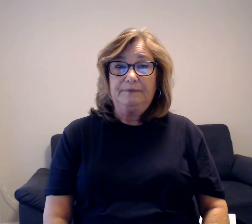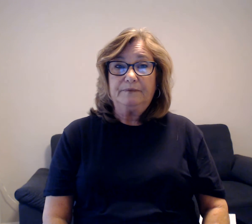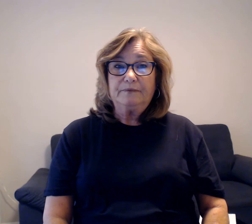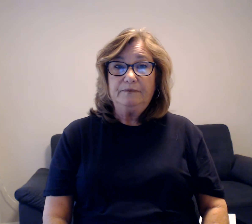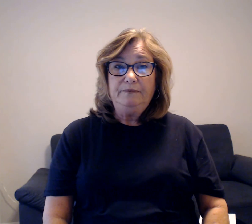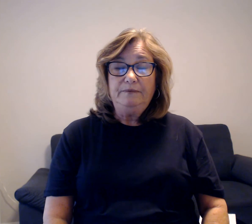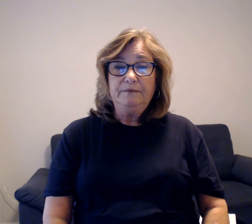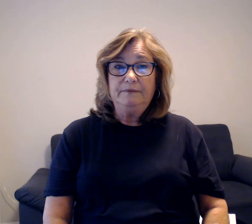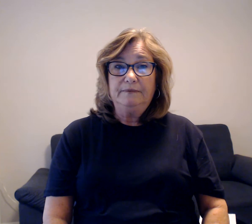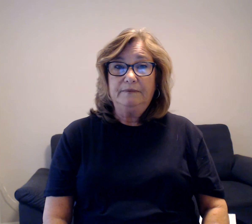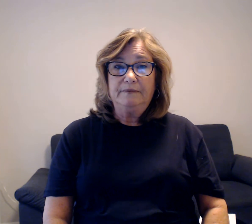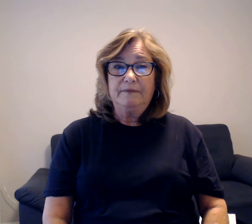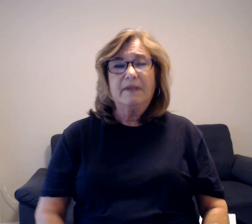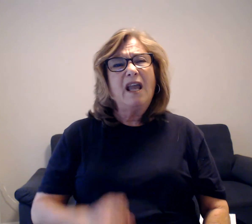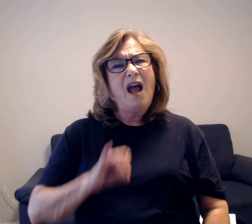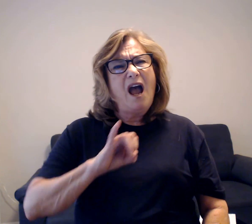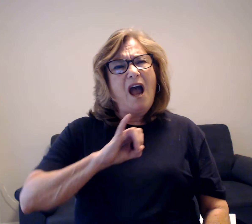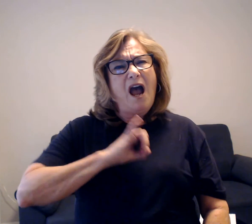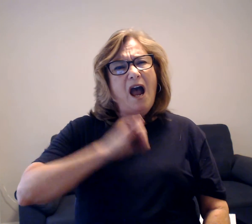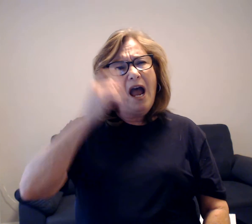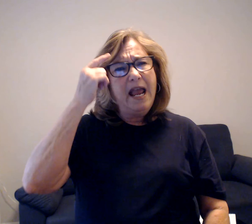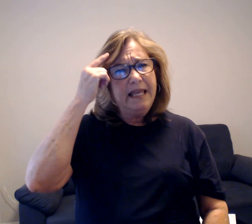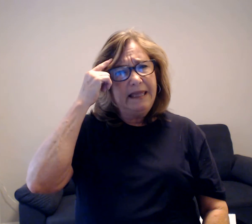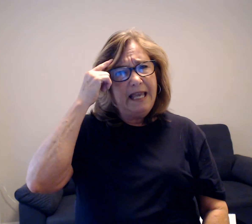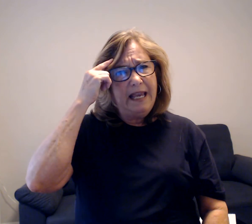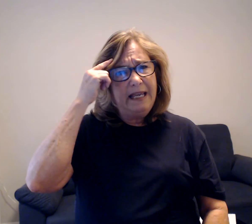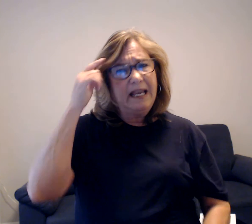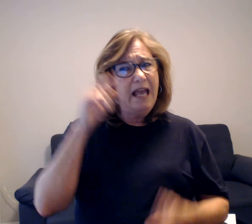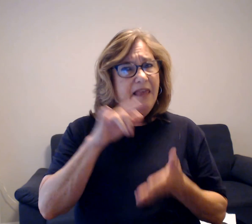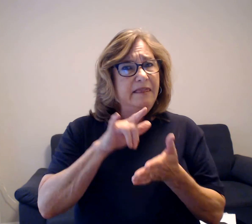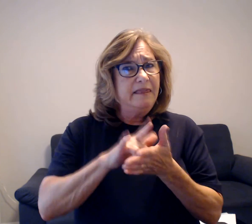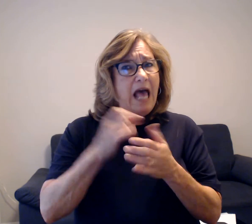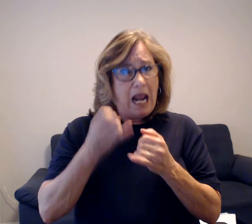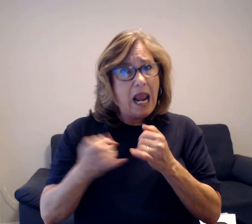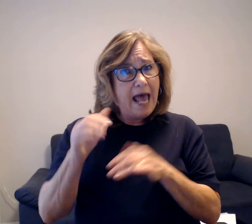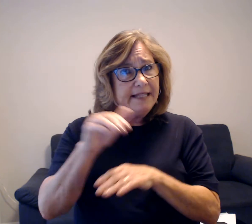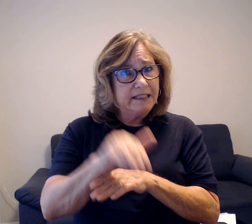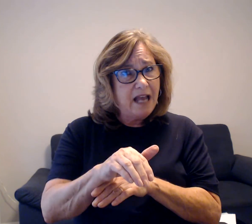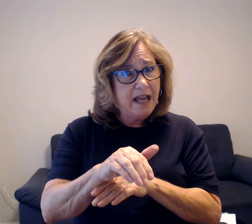I think that last night was a full moon.